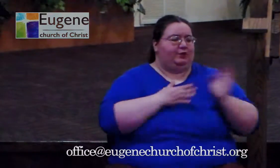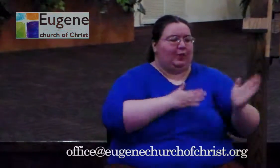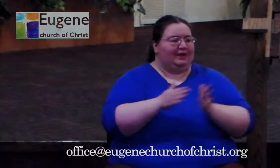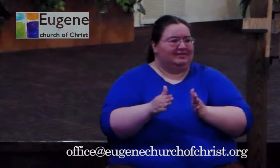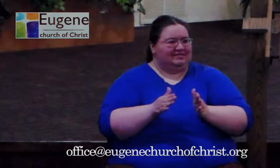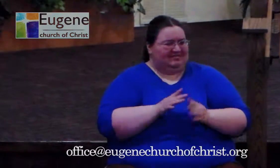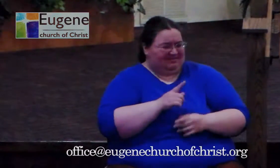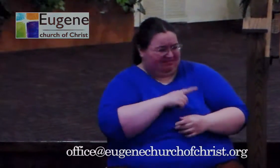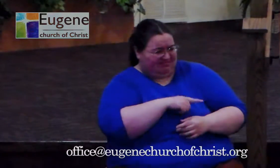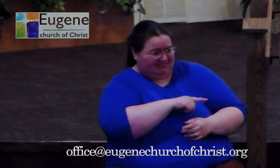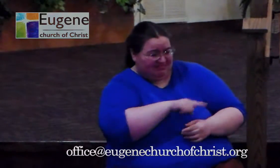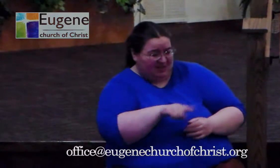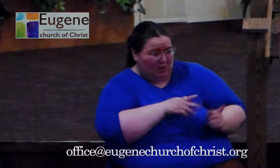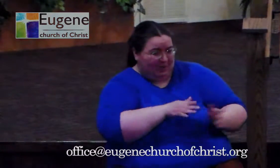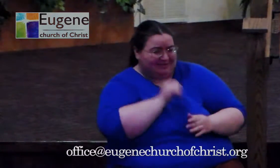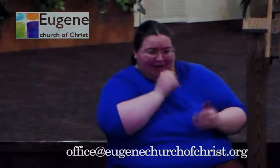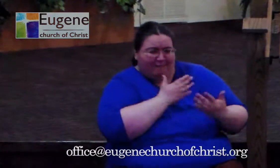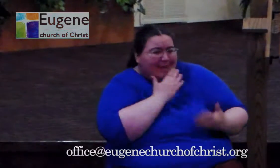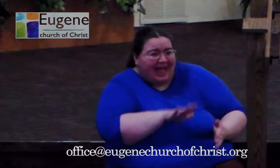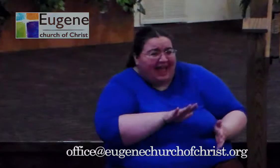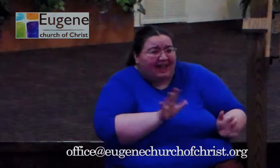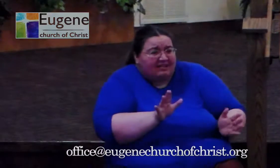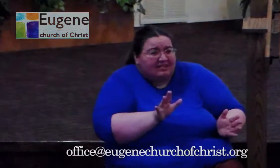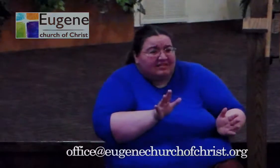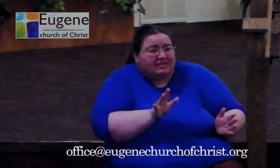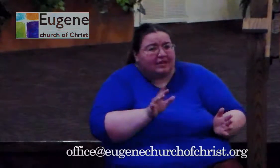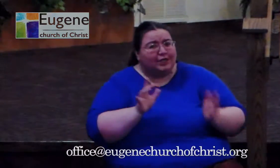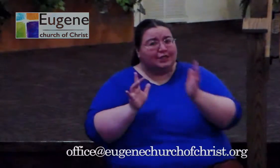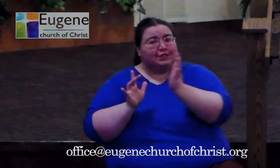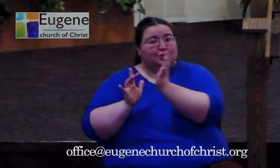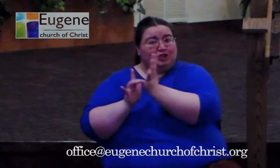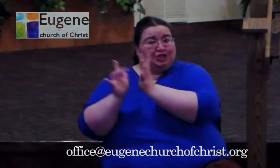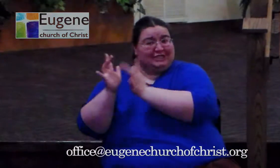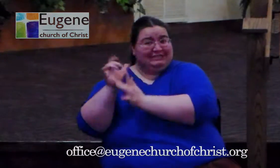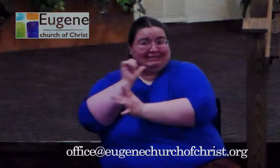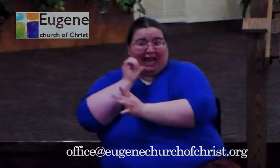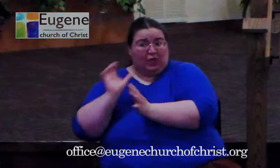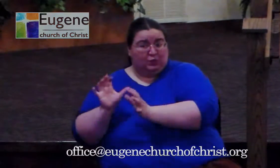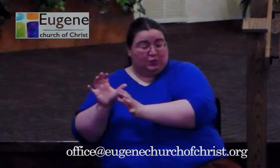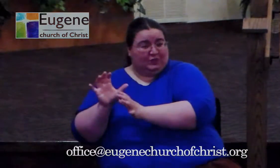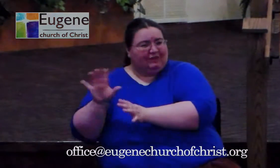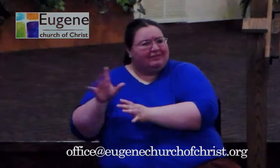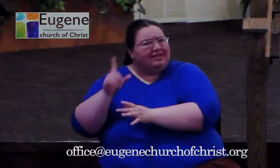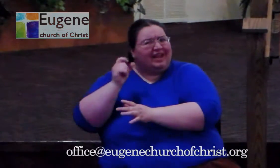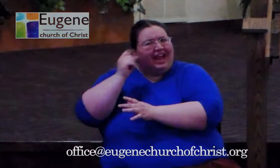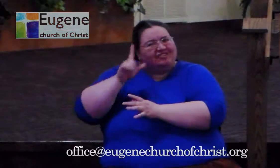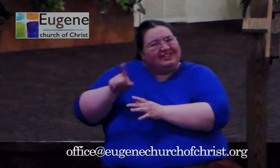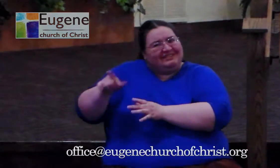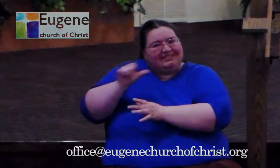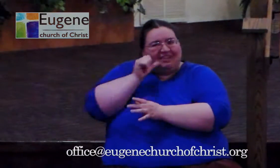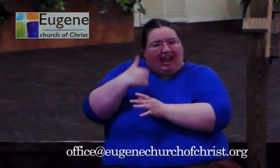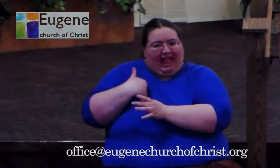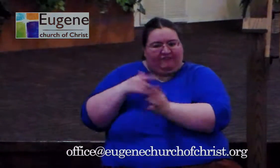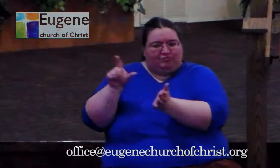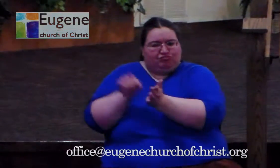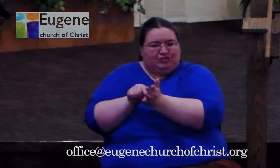What I don't see Jesus doing, and I know there are no printing presses at the Times, I get that, I don't see Jesus walking into a village and handing out tracts.